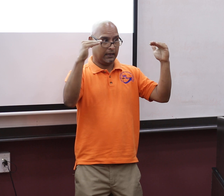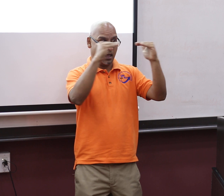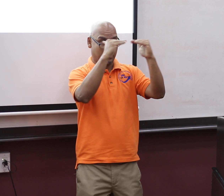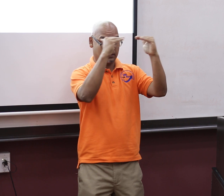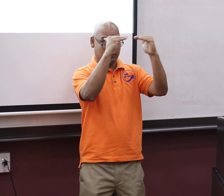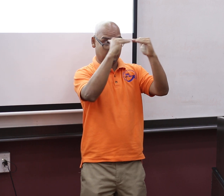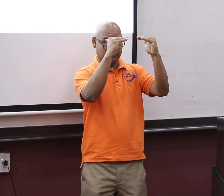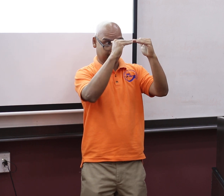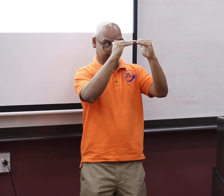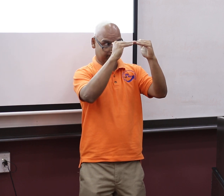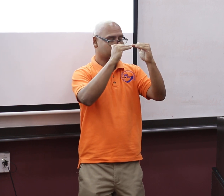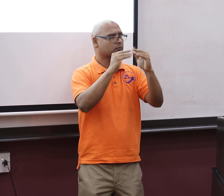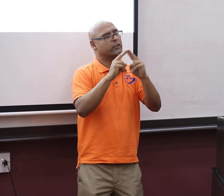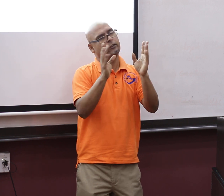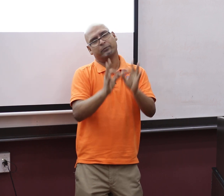deaf people behave, that make up Deaf Culture.